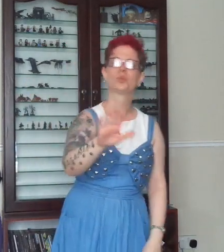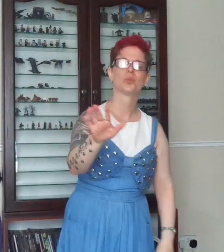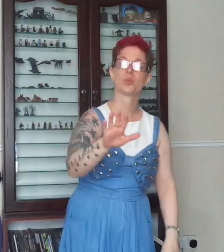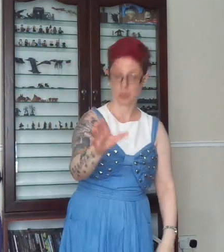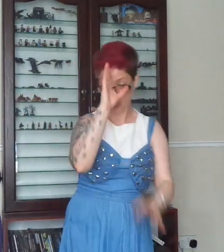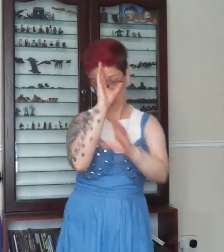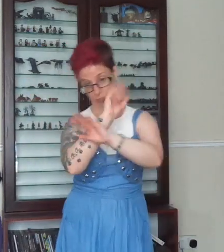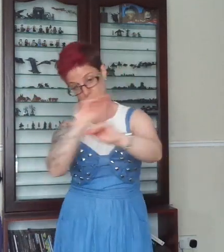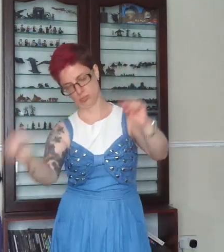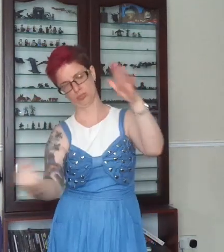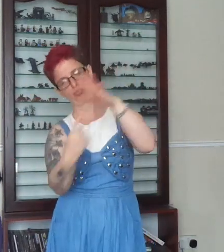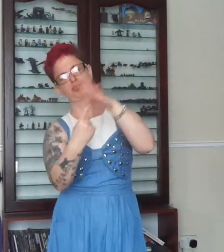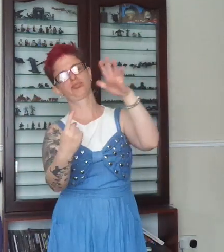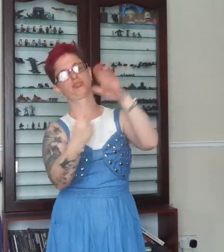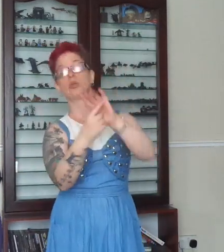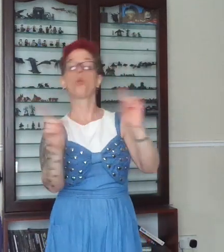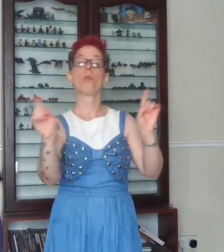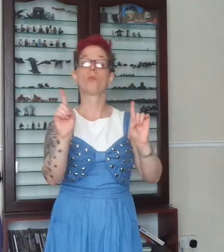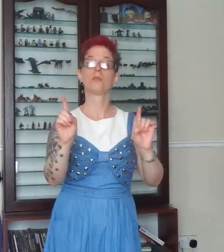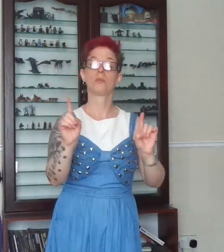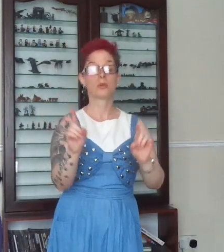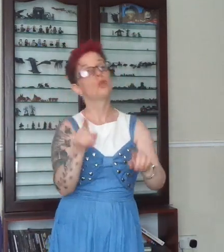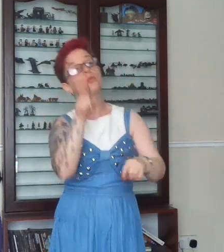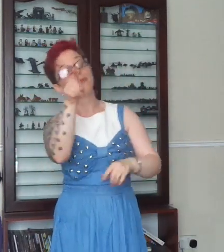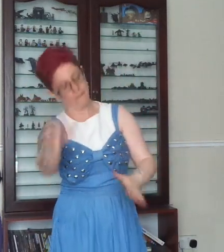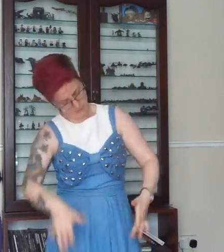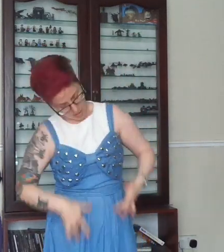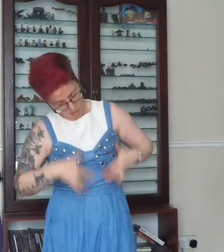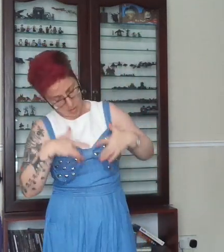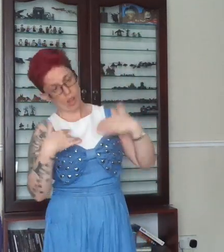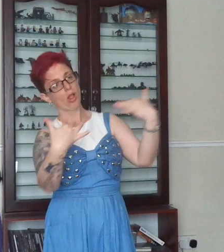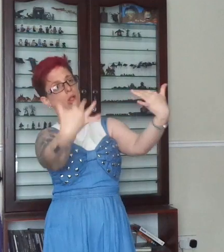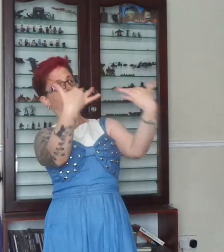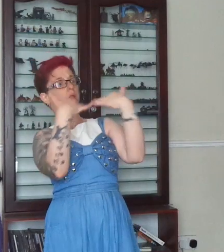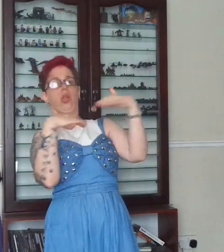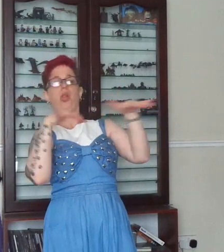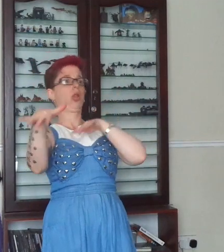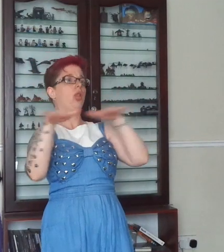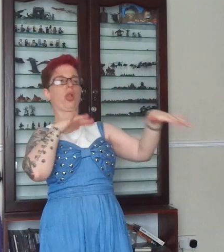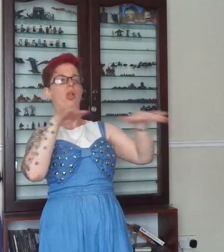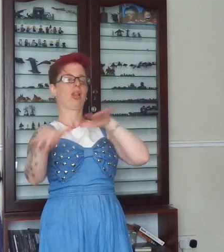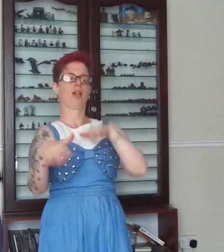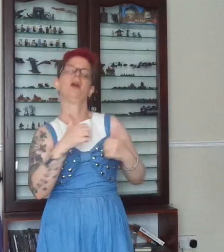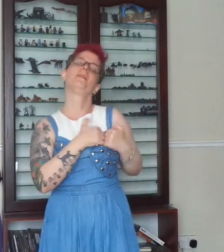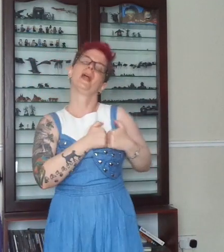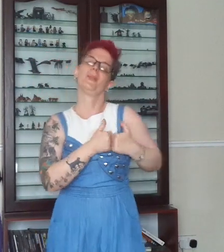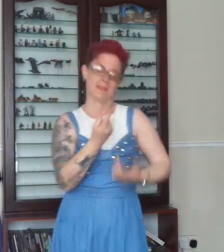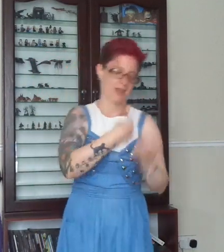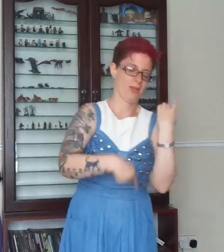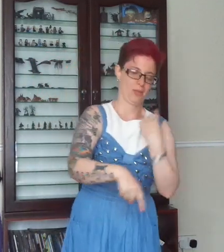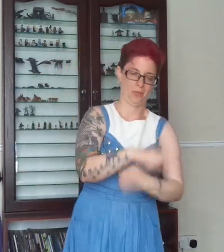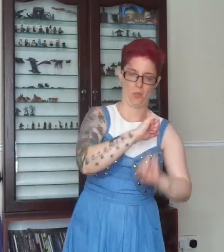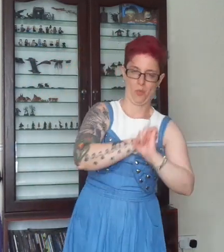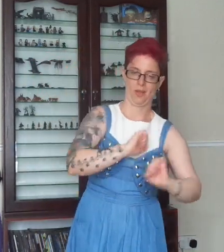one thing On the nights you feel outnumbered Baby I'll be out there somewhere